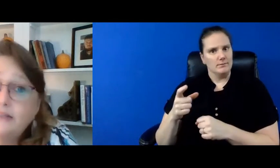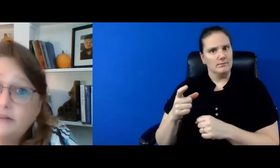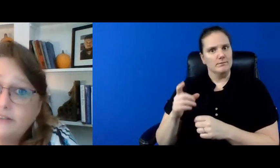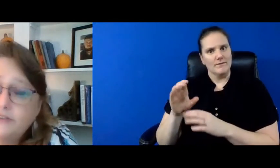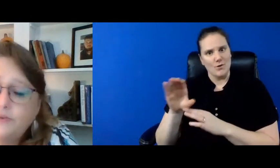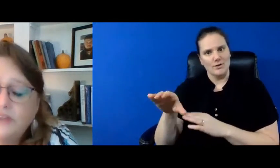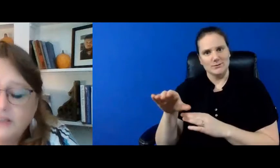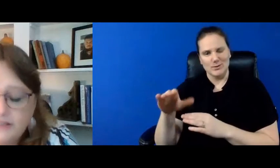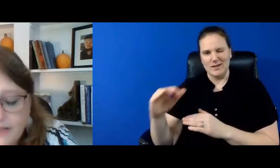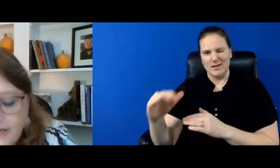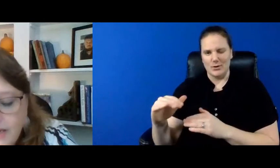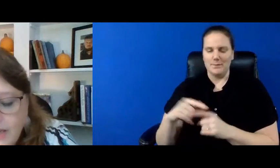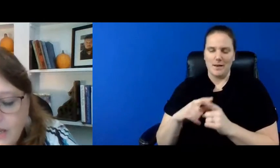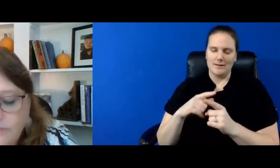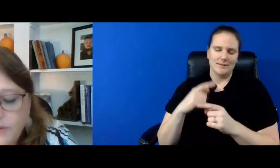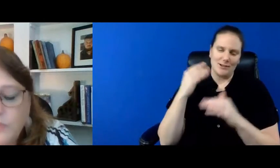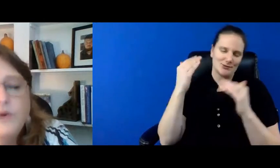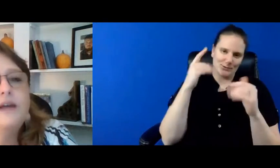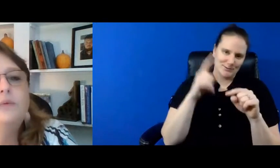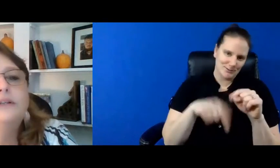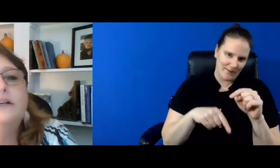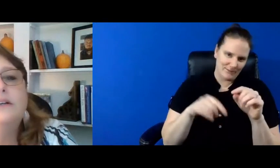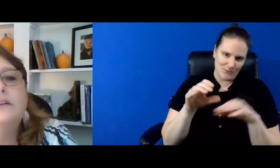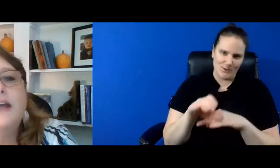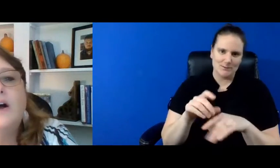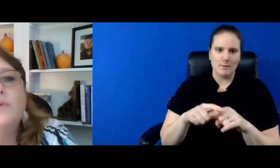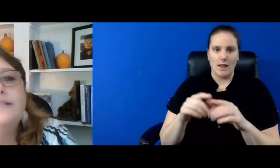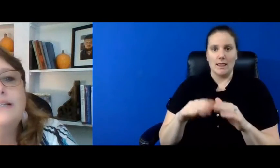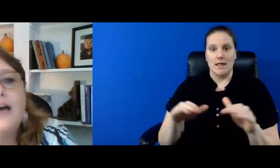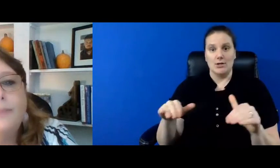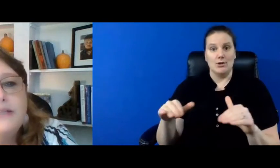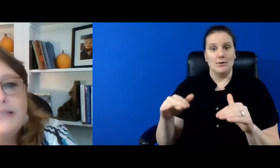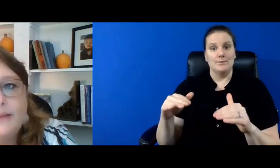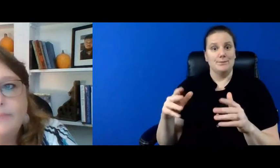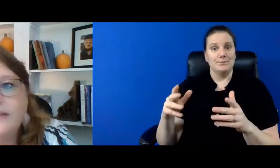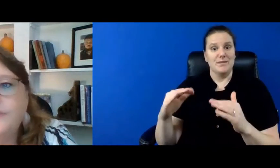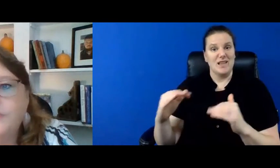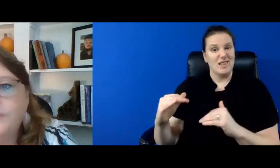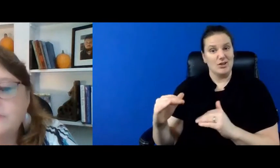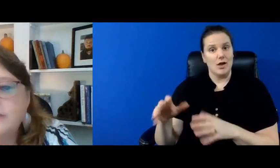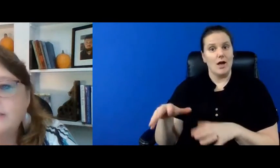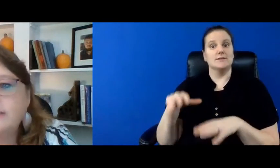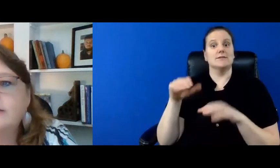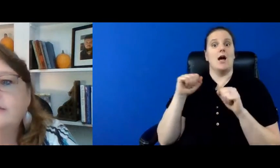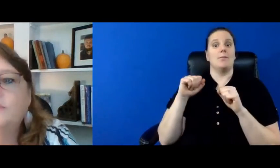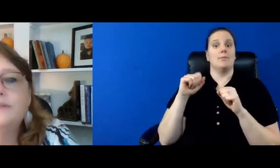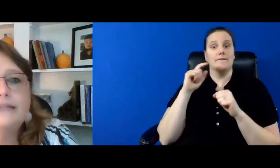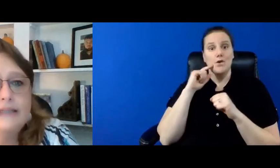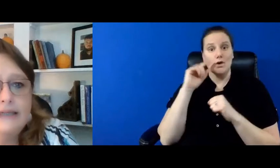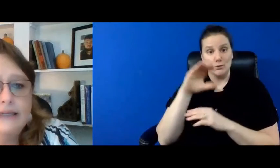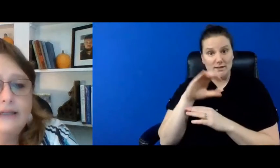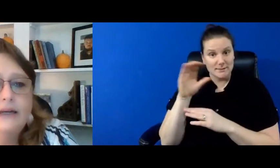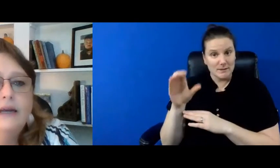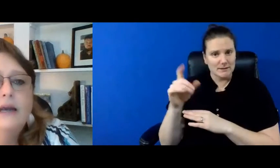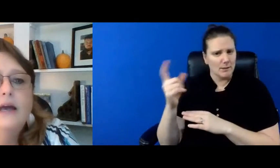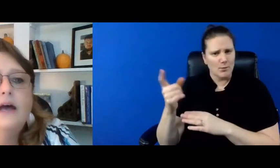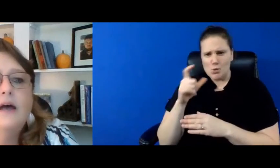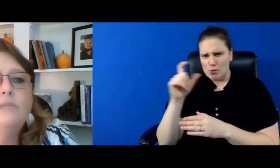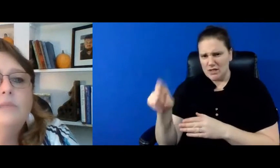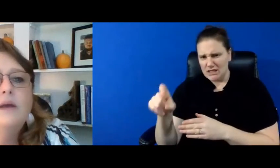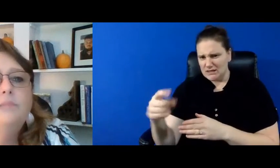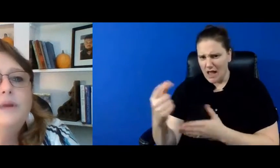can't make adults do things um but when they were little they always adopted somebody for christmas that was in need